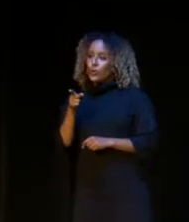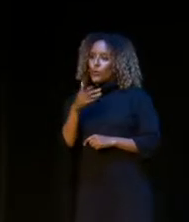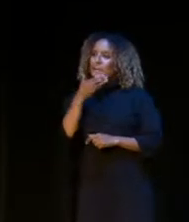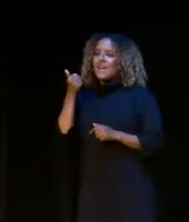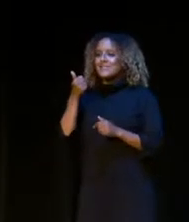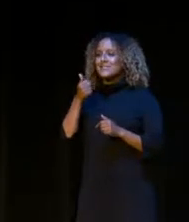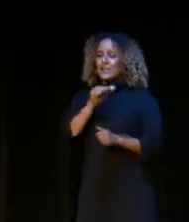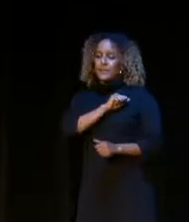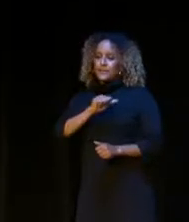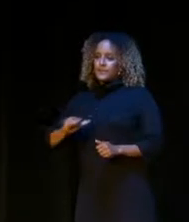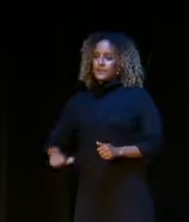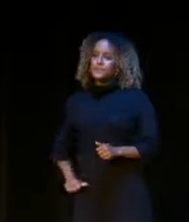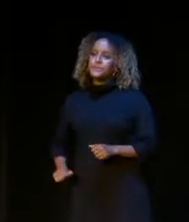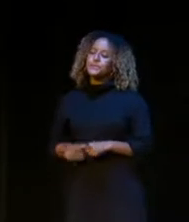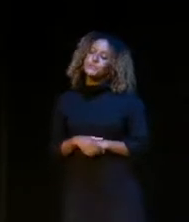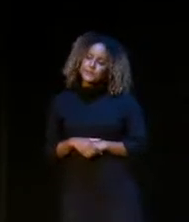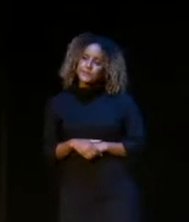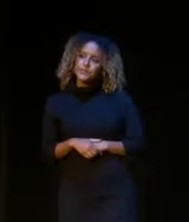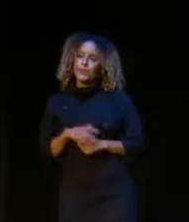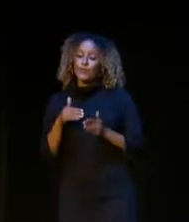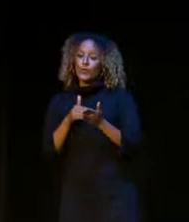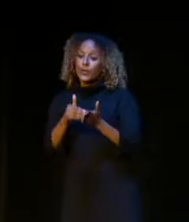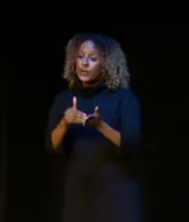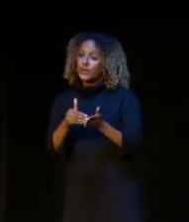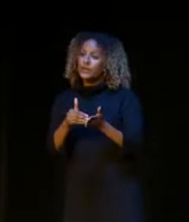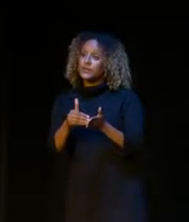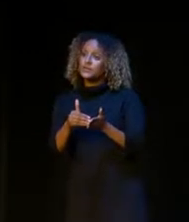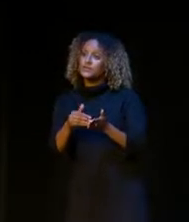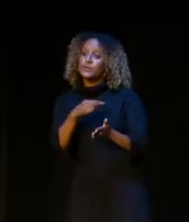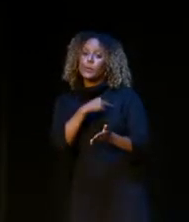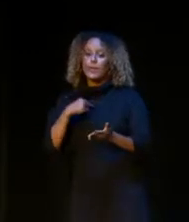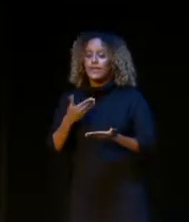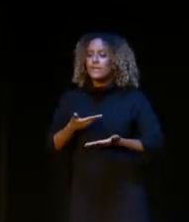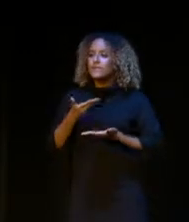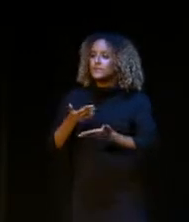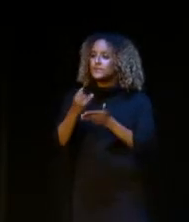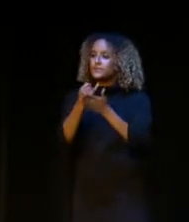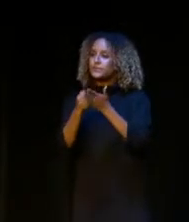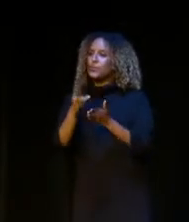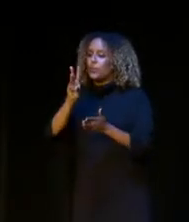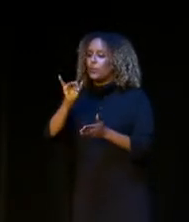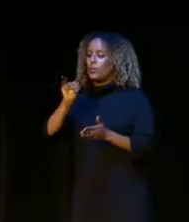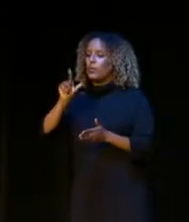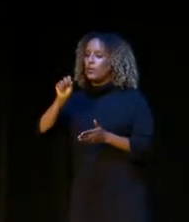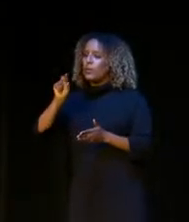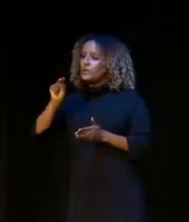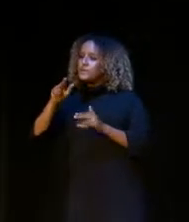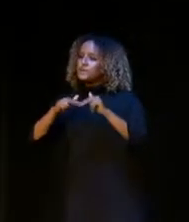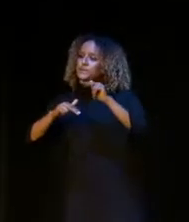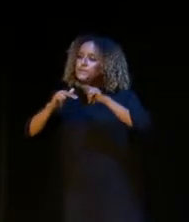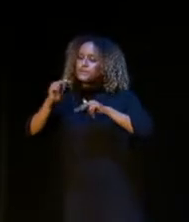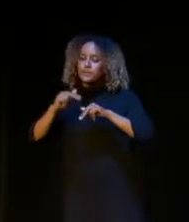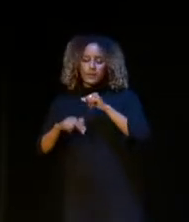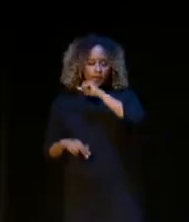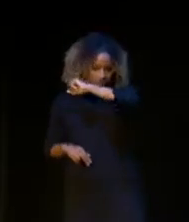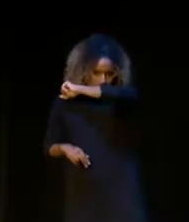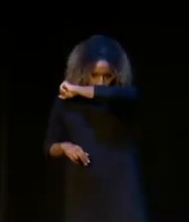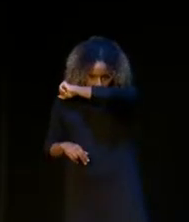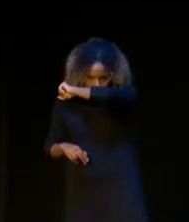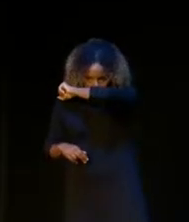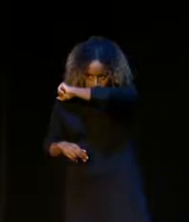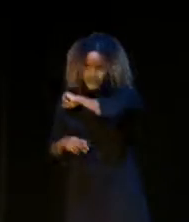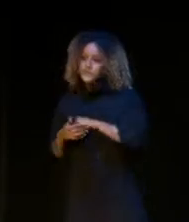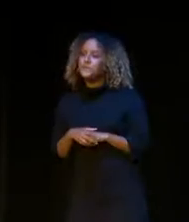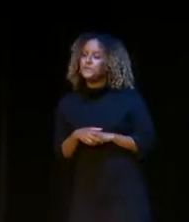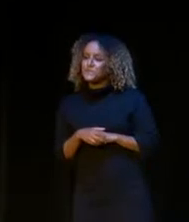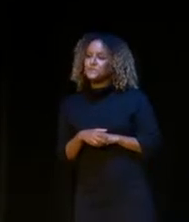ambassadors. Frequently, we are, and when we invite artists to the Wilson Building or to events across the